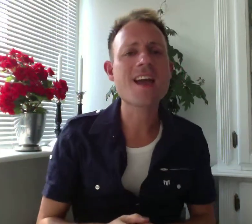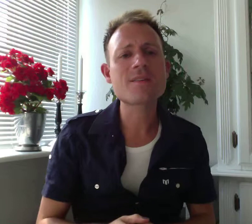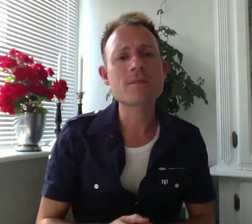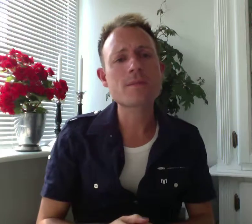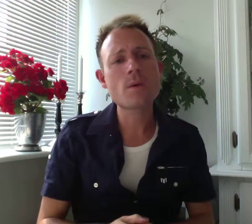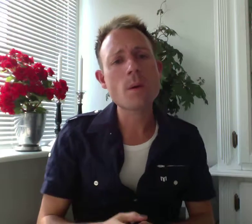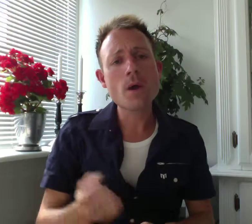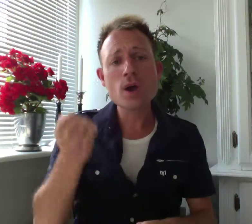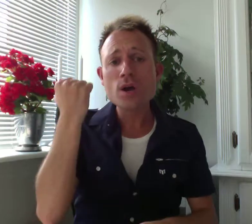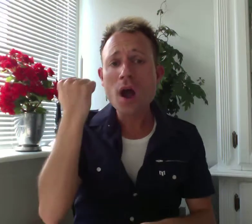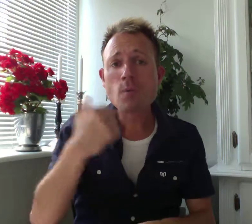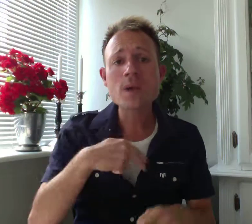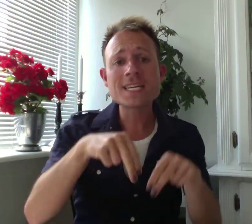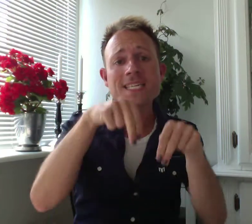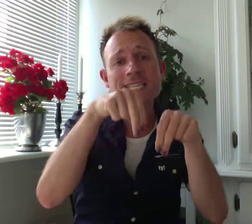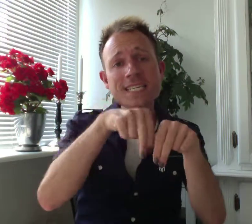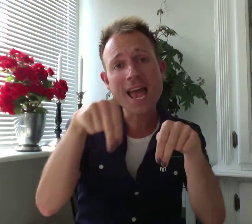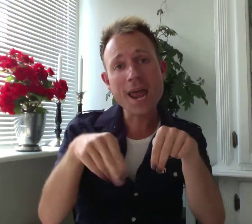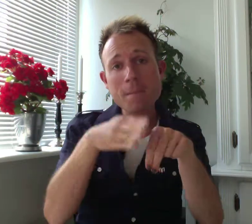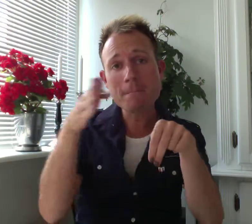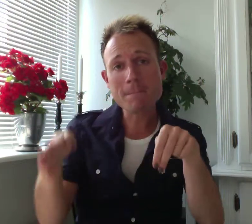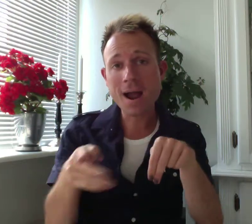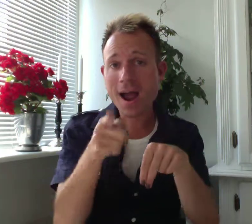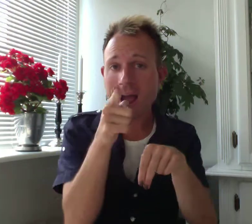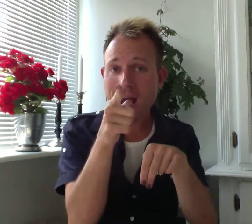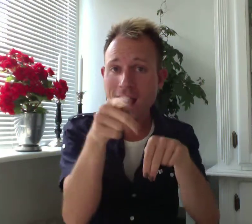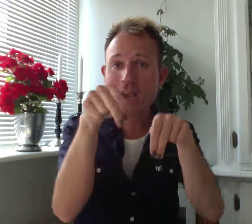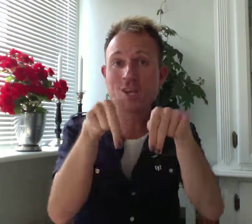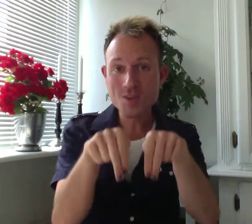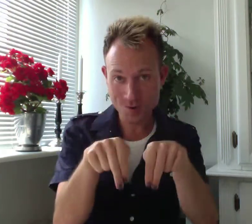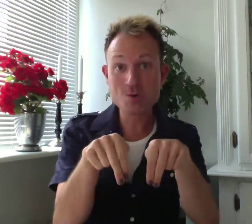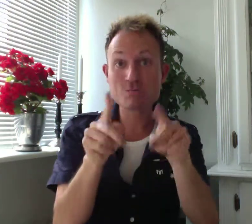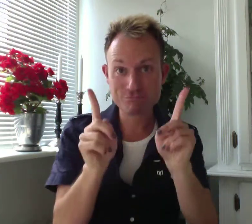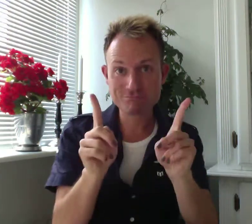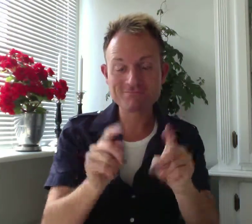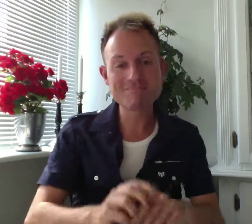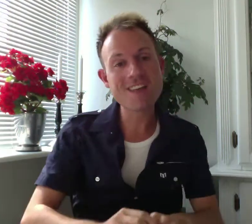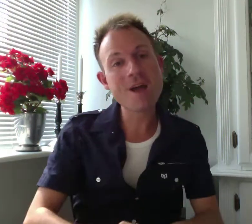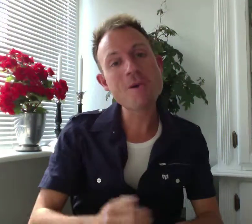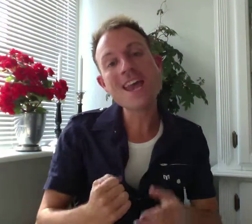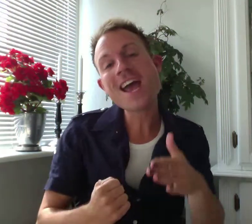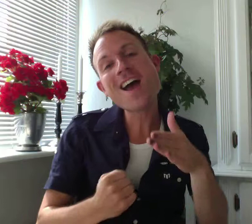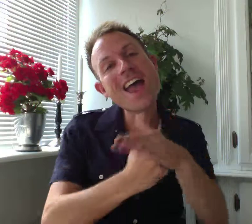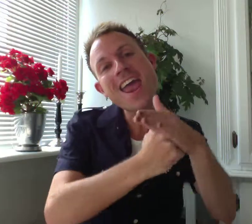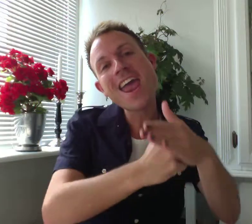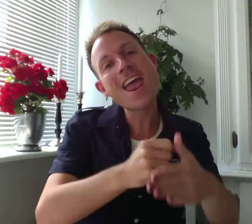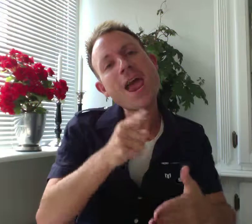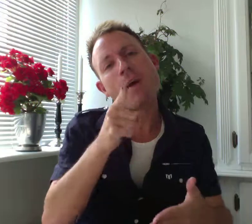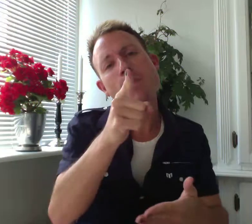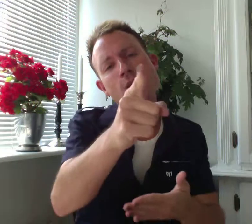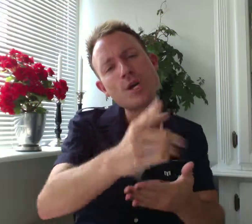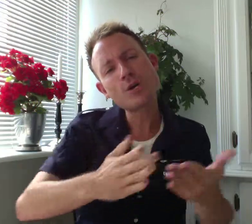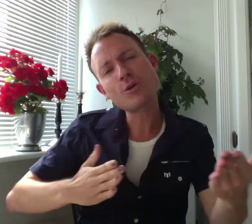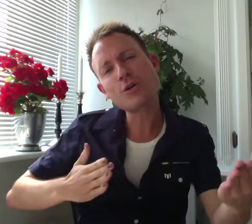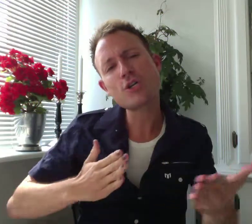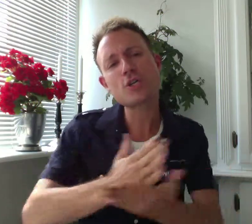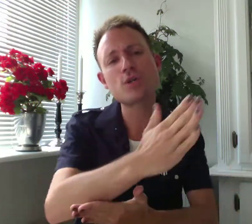I will stand by you. I will help you through.